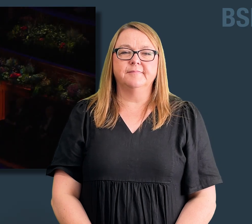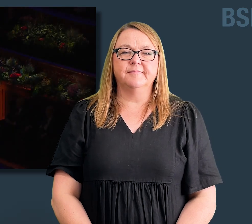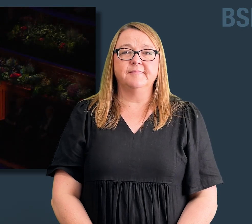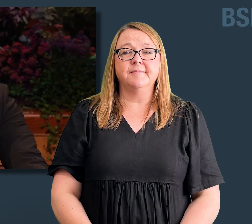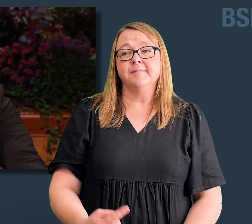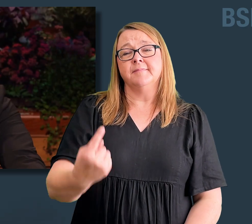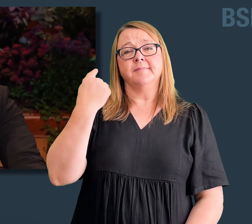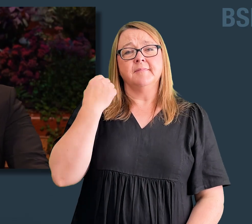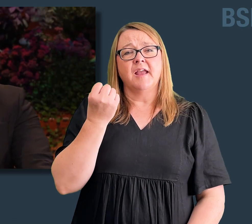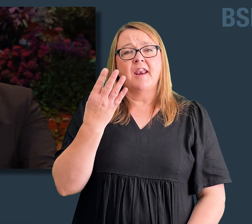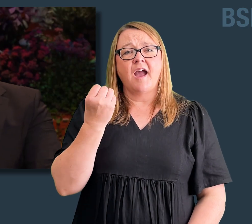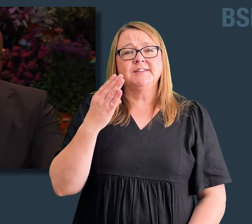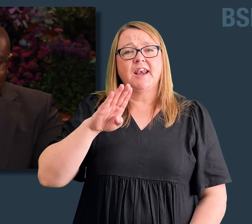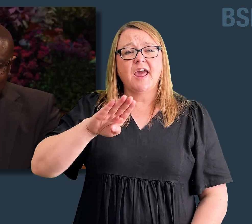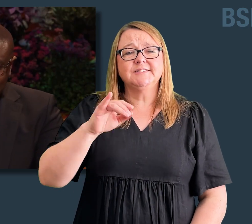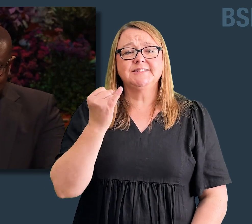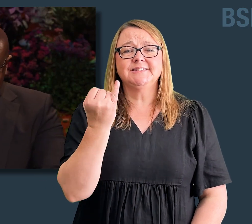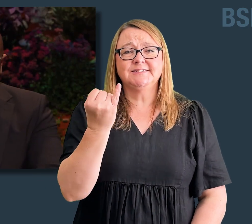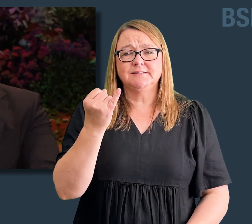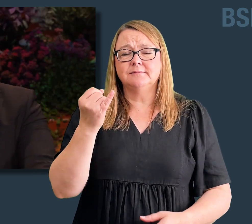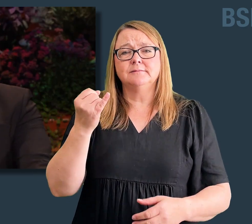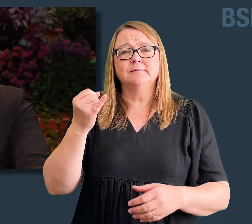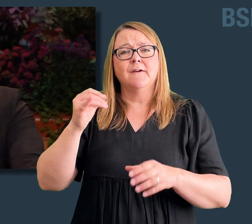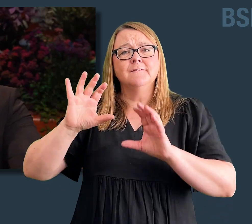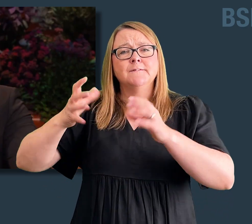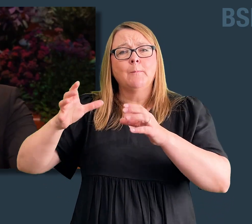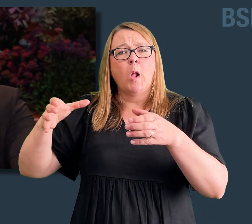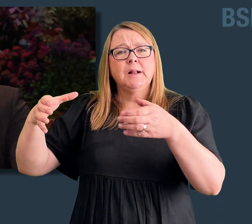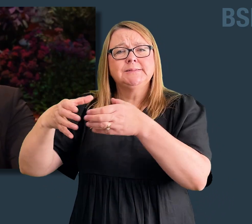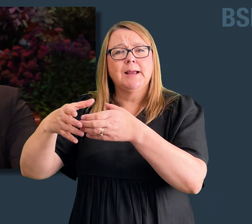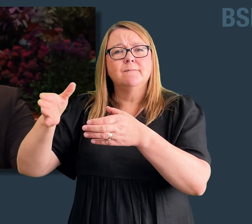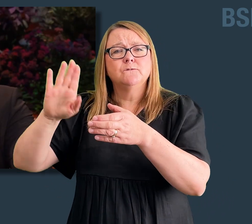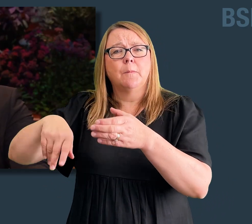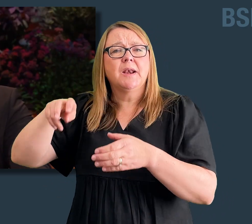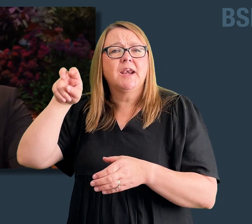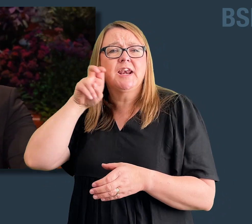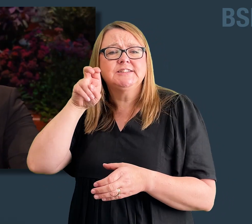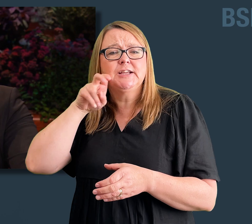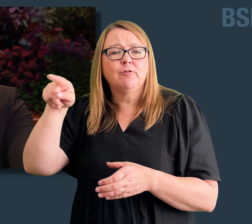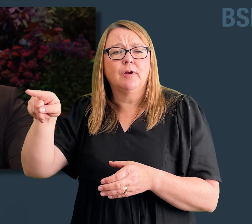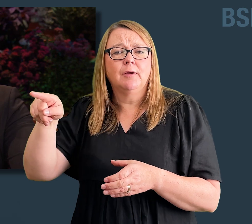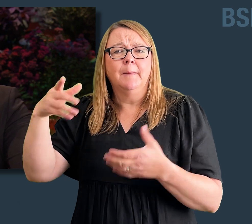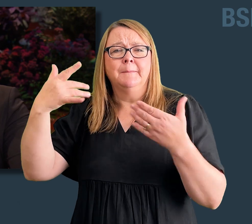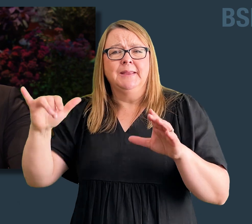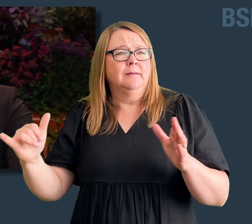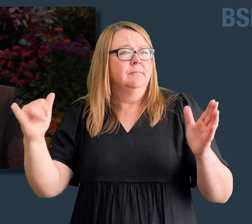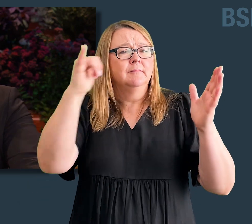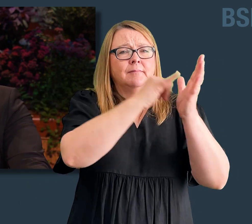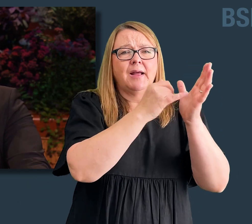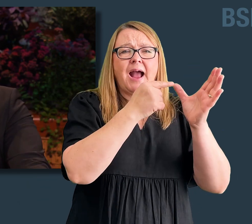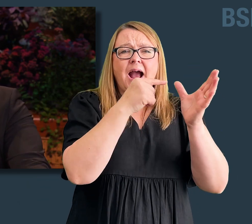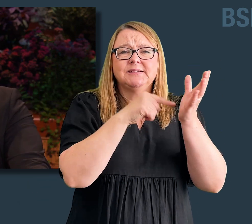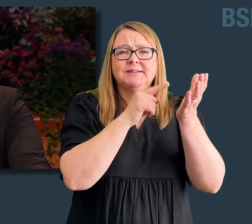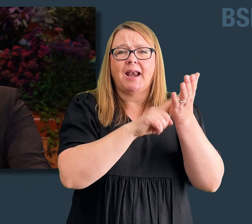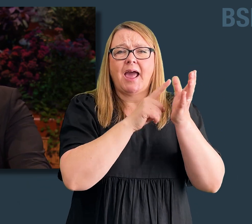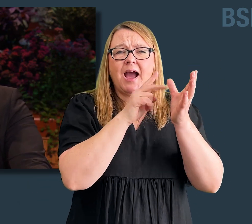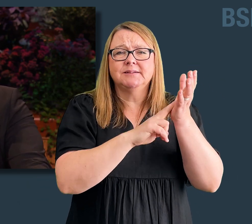In 1996, the Nigerian men's football team won gold at the Olympic Games held in Atlanta in the United